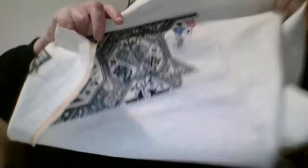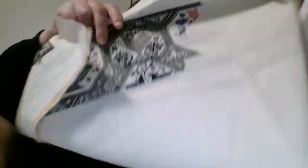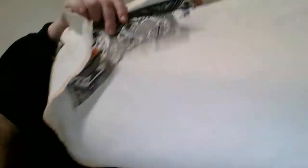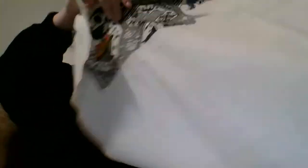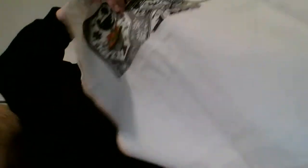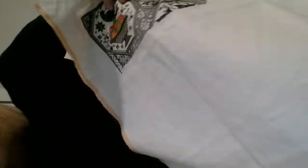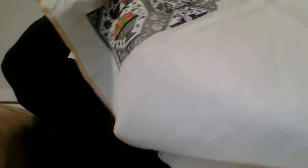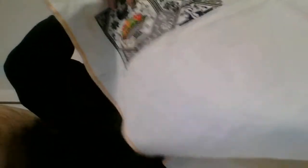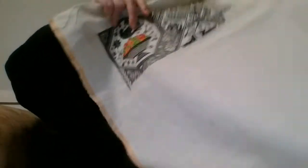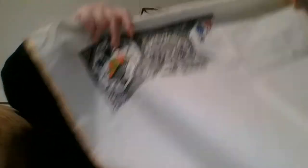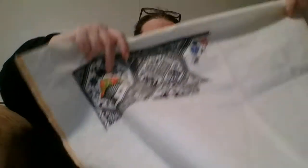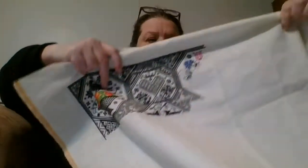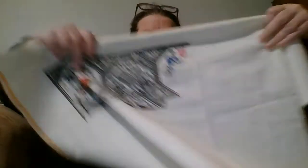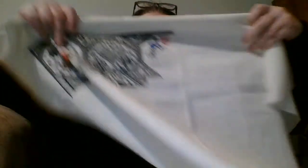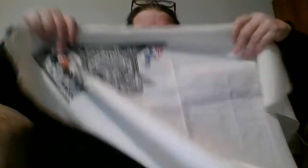to go and take a tour so